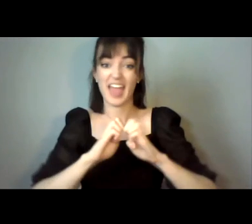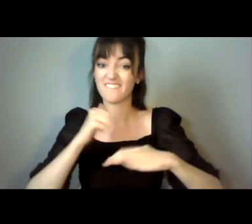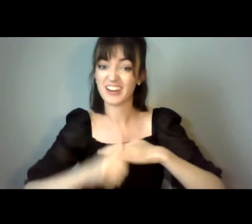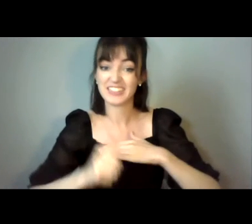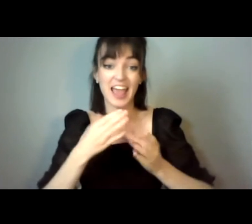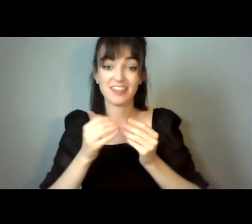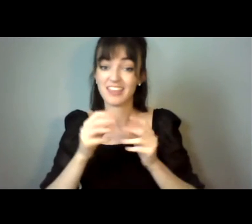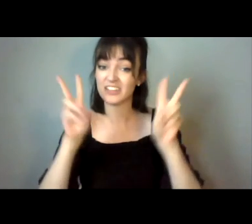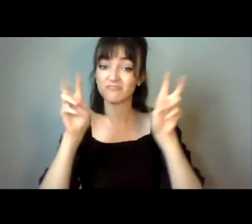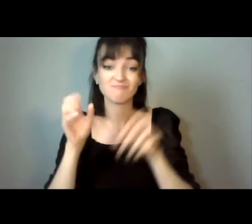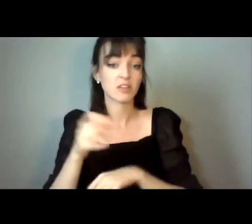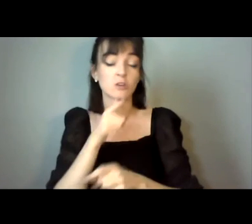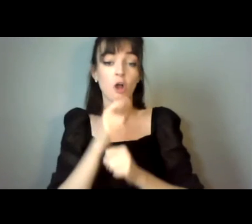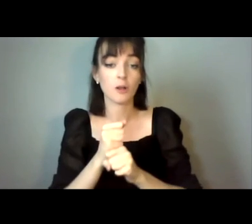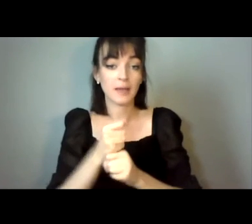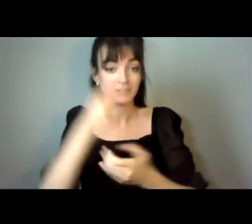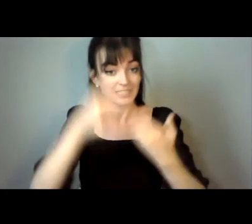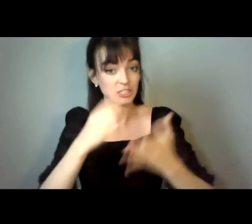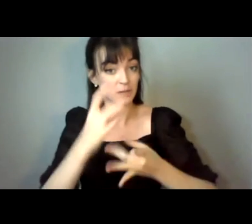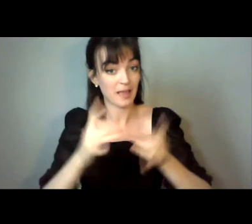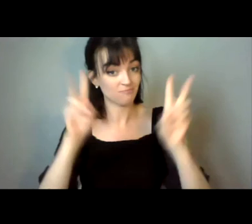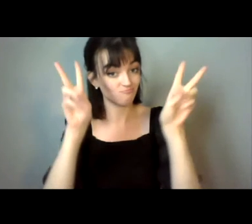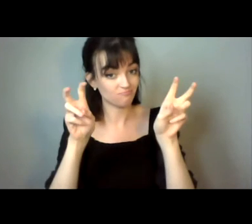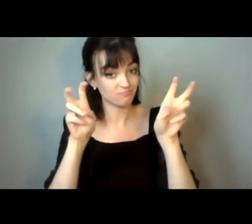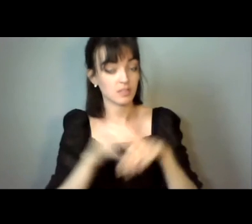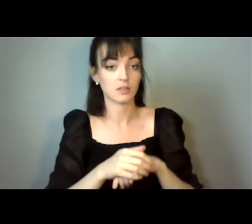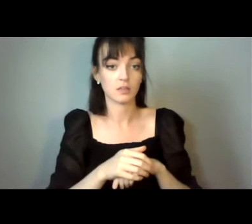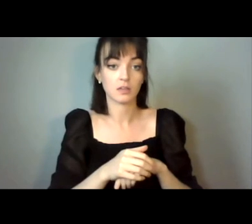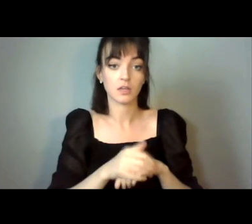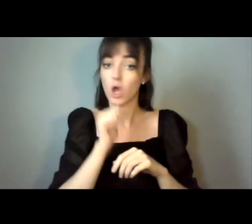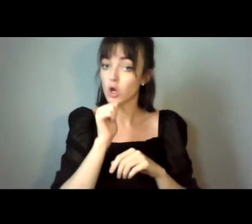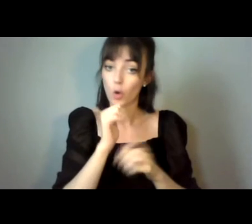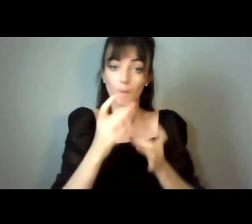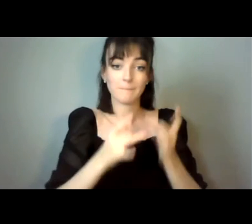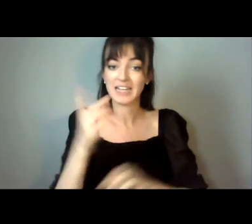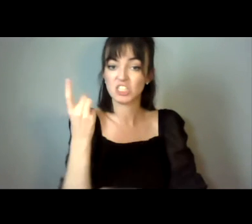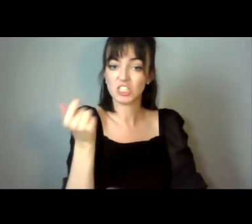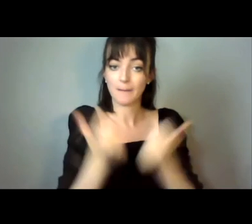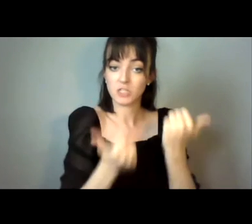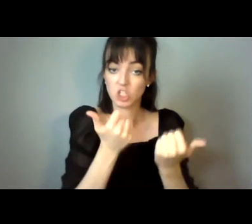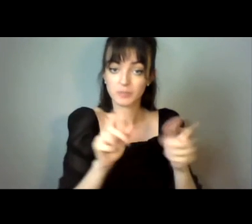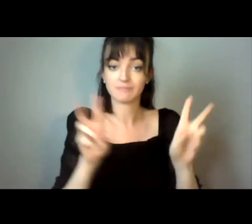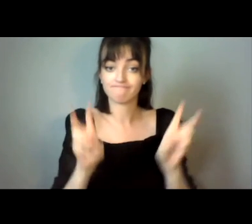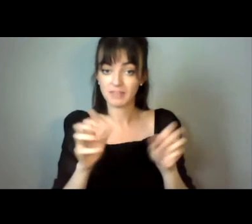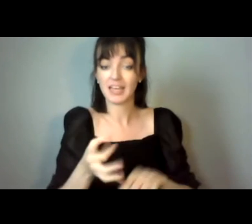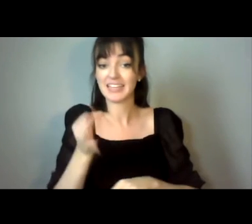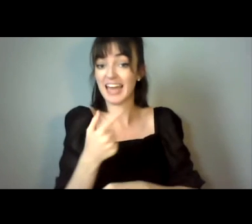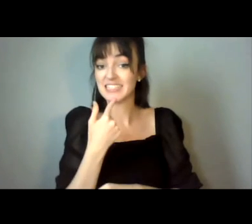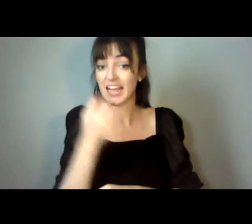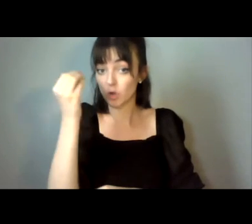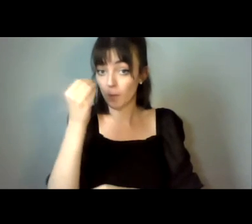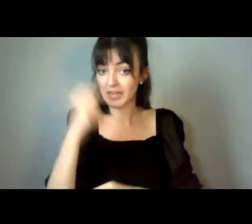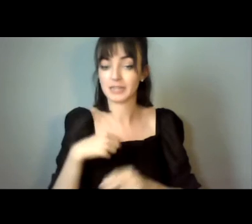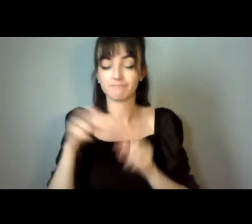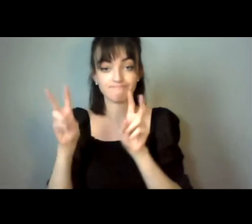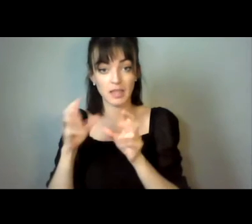talk about decision-making. Here's several. Don't make a snap judgment. Get a second opinion. Make an informed